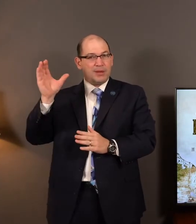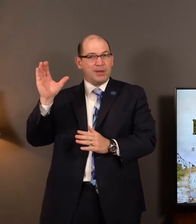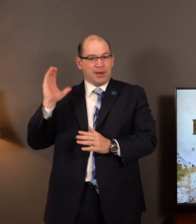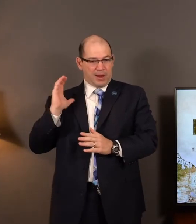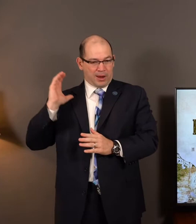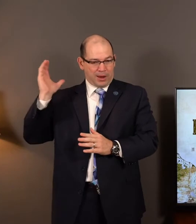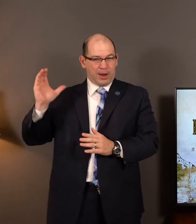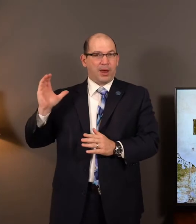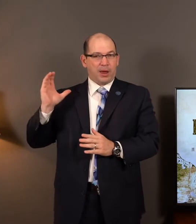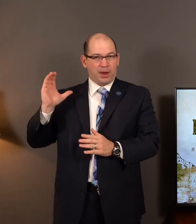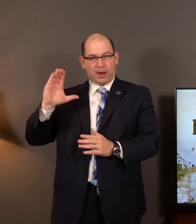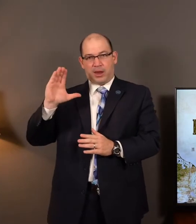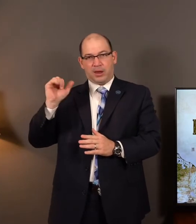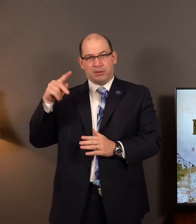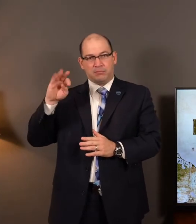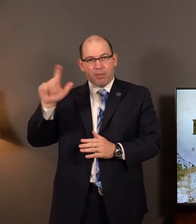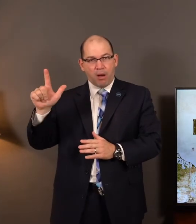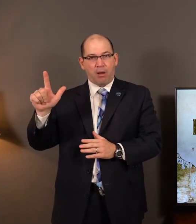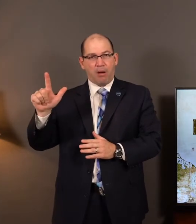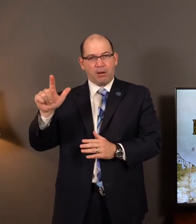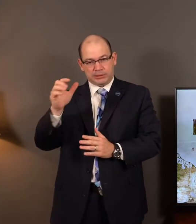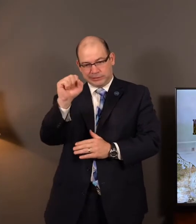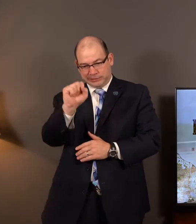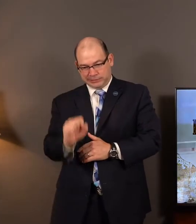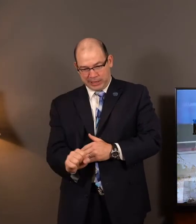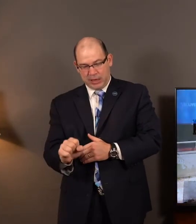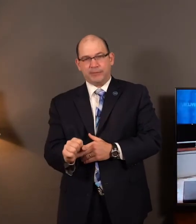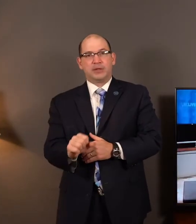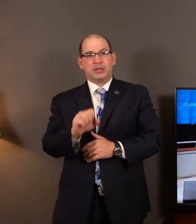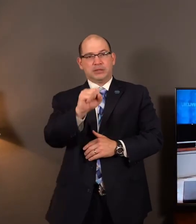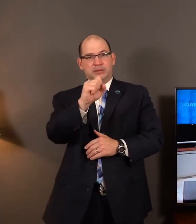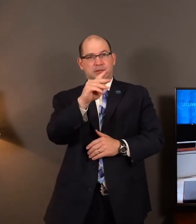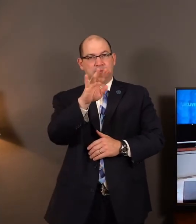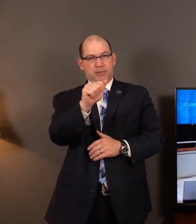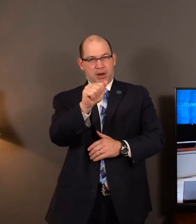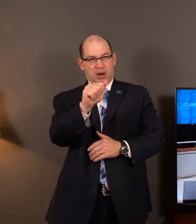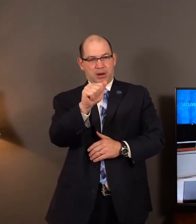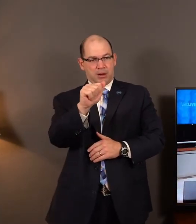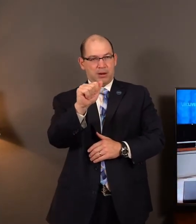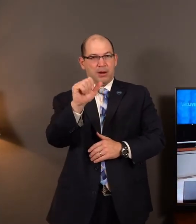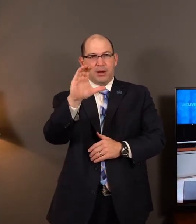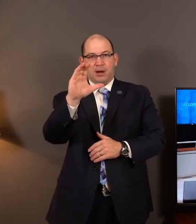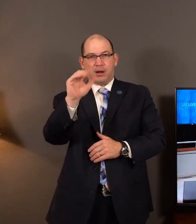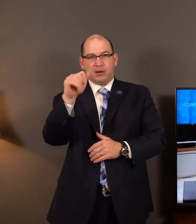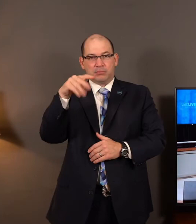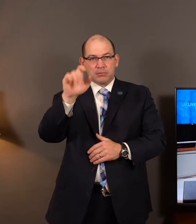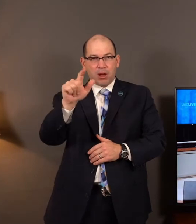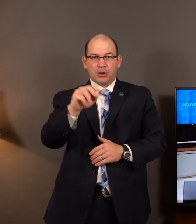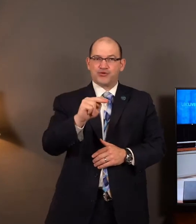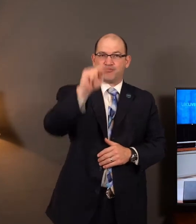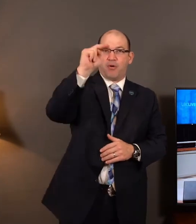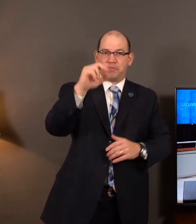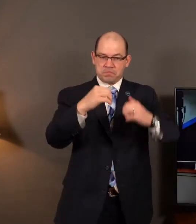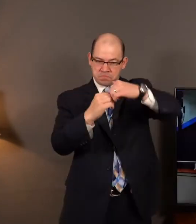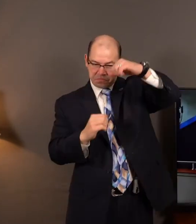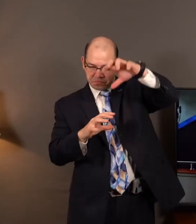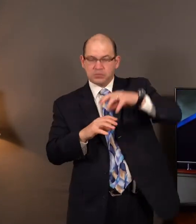was the capital of the northern kingdom. And here we read in 2 Kings chapter 6 and 7 that Syria, north of